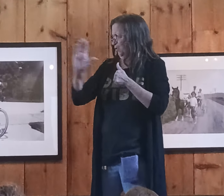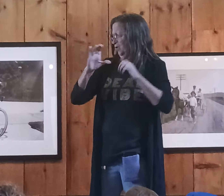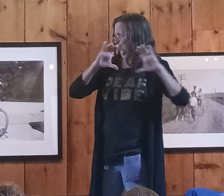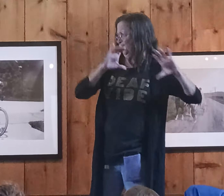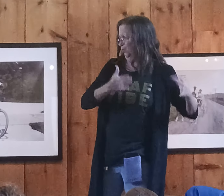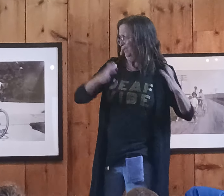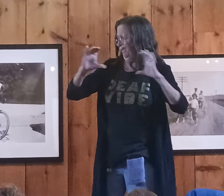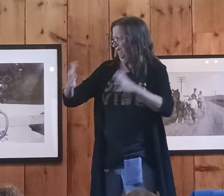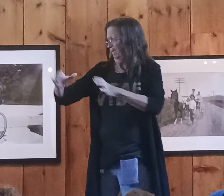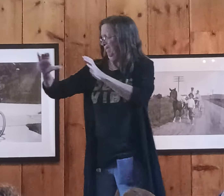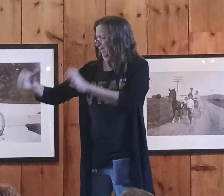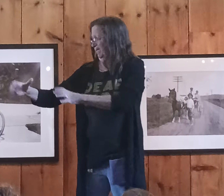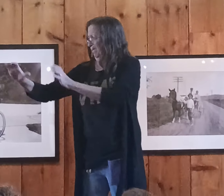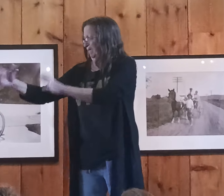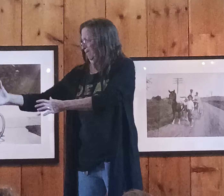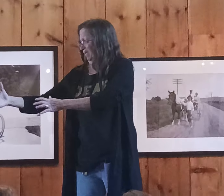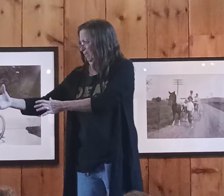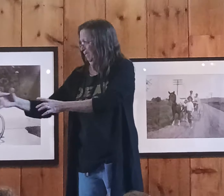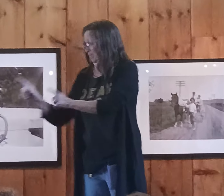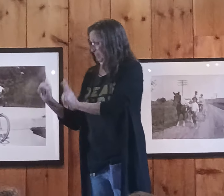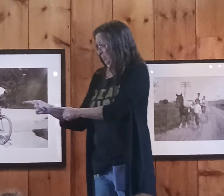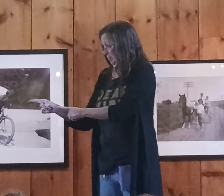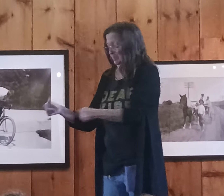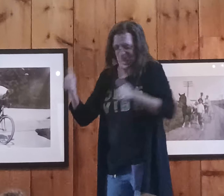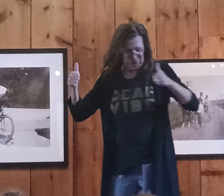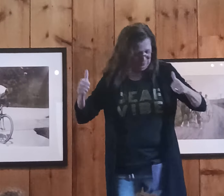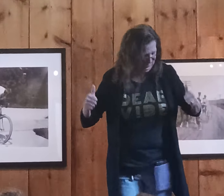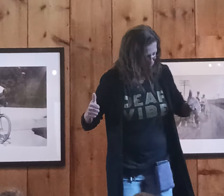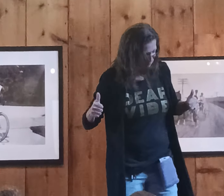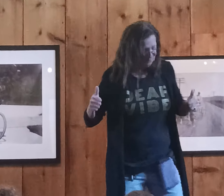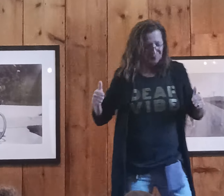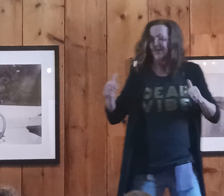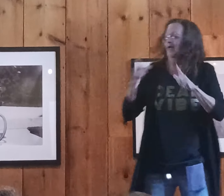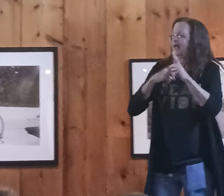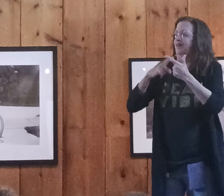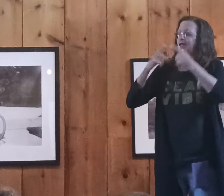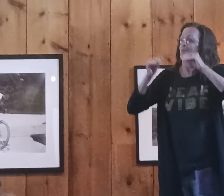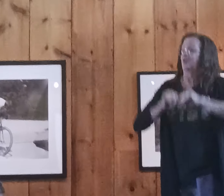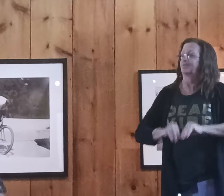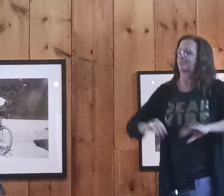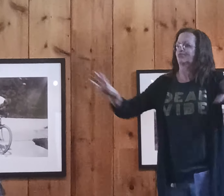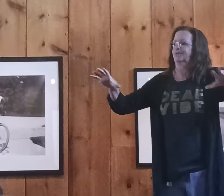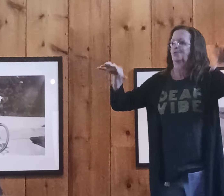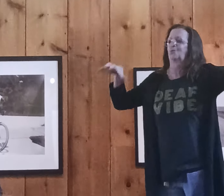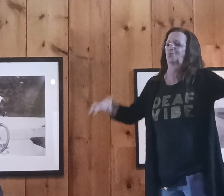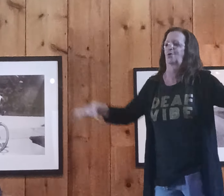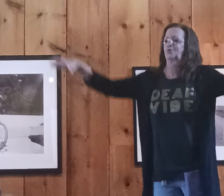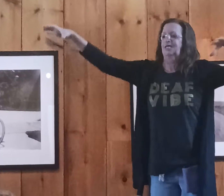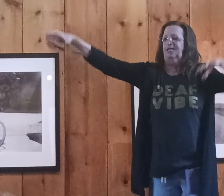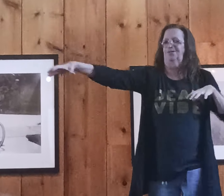All right, so do you all know these groups you guys are in? Yes, awesome. And the